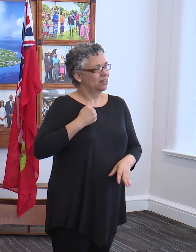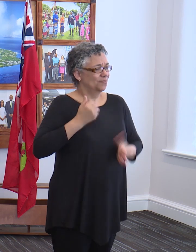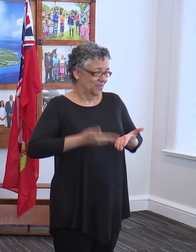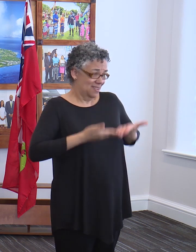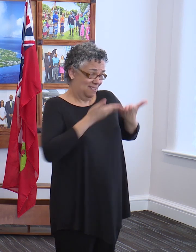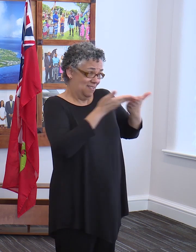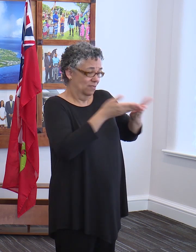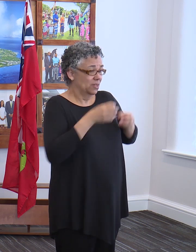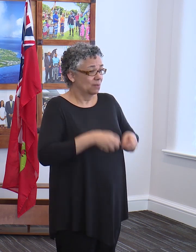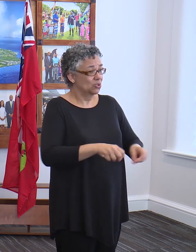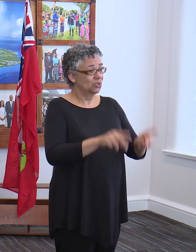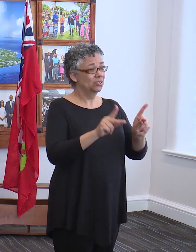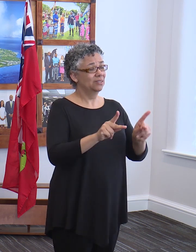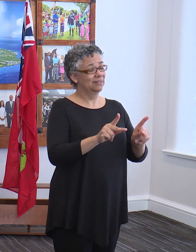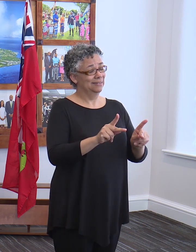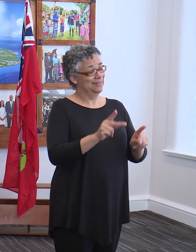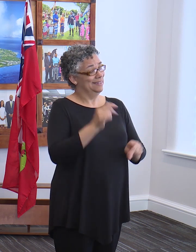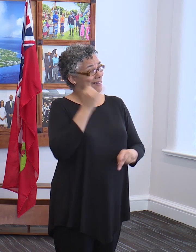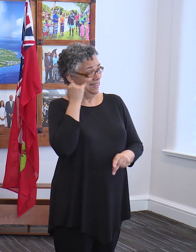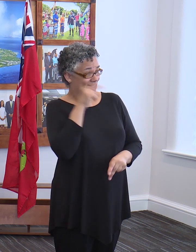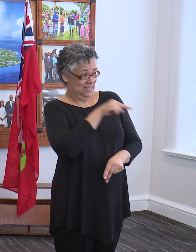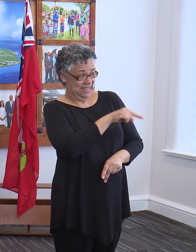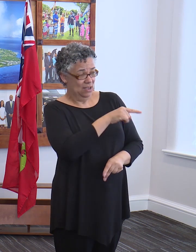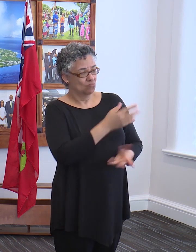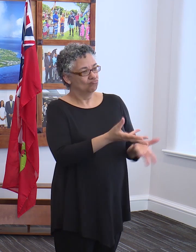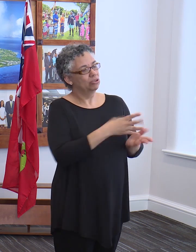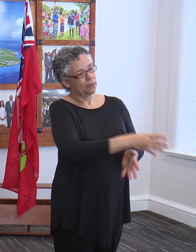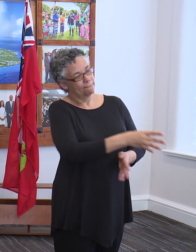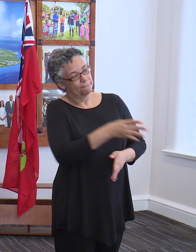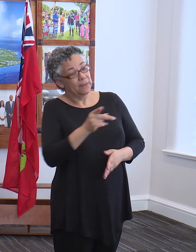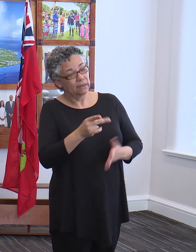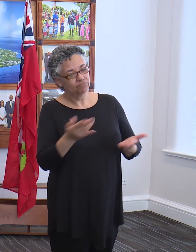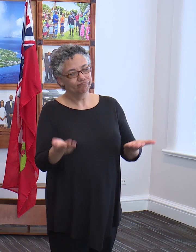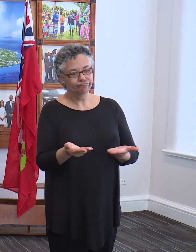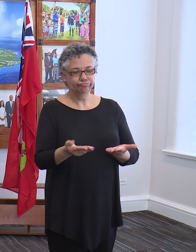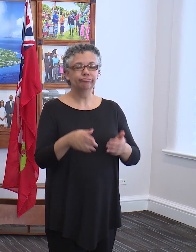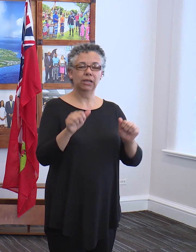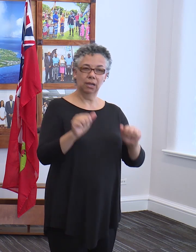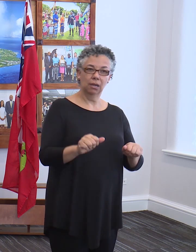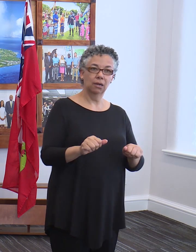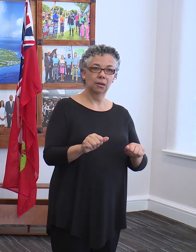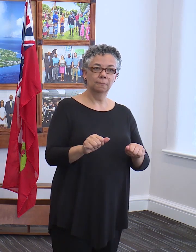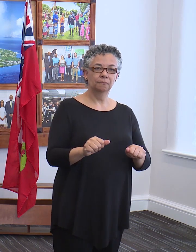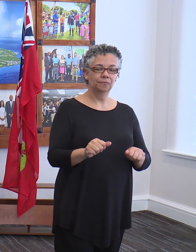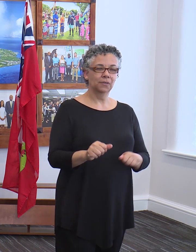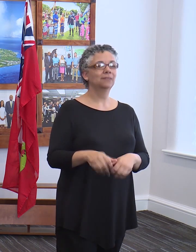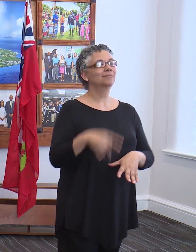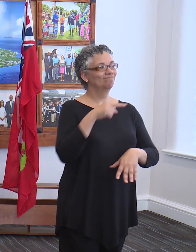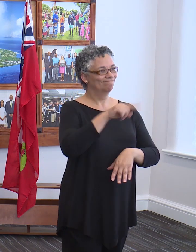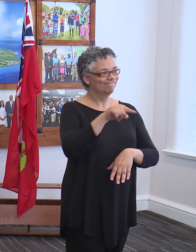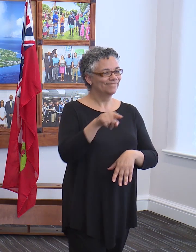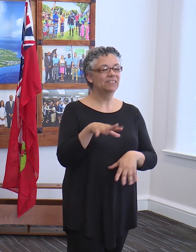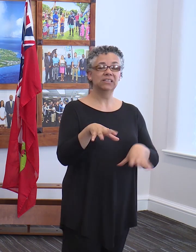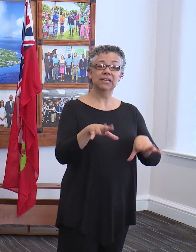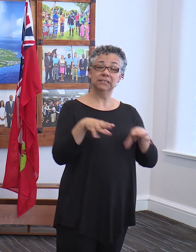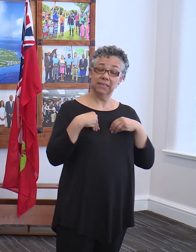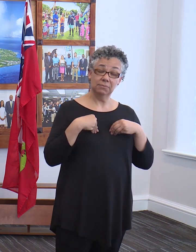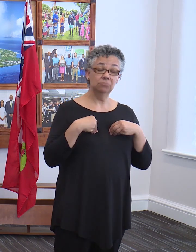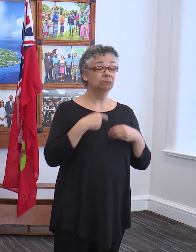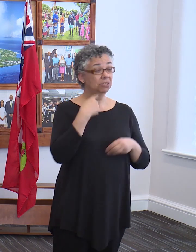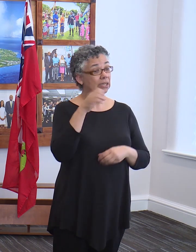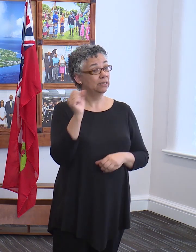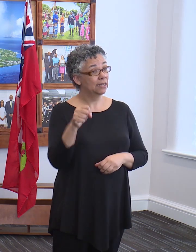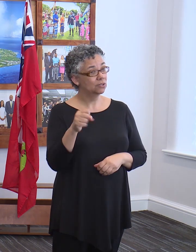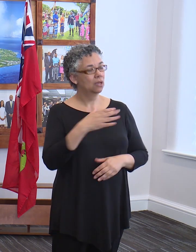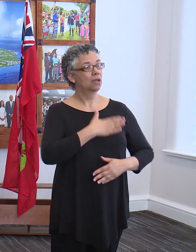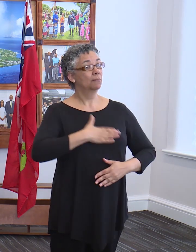for Bermudians who may be in Canada to return as well. Therefore, they have accepted that request, and I'm pleased to announce that